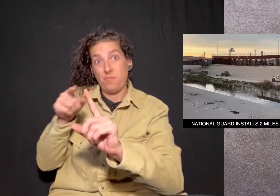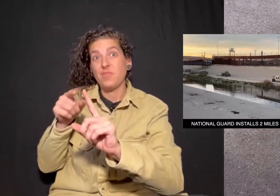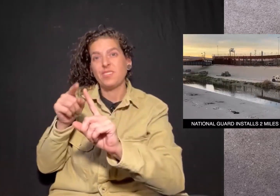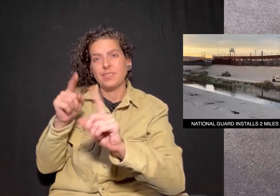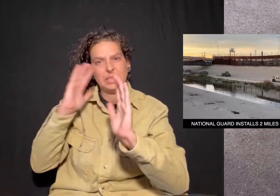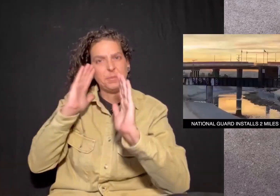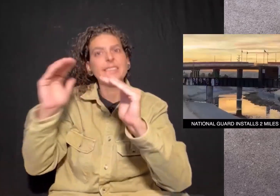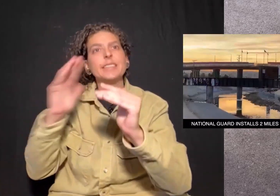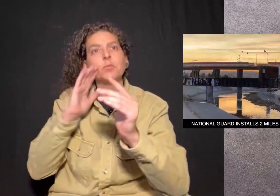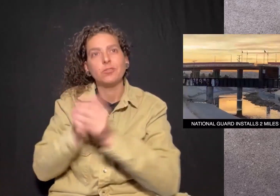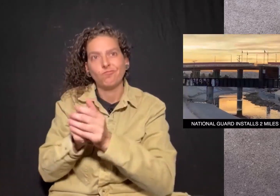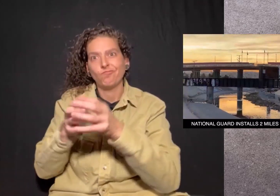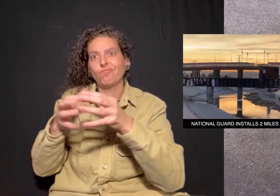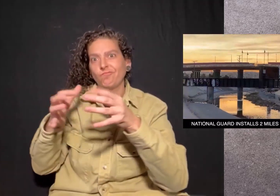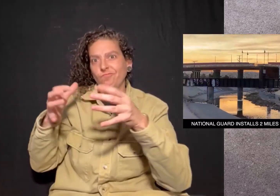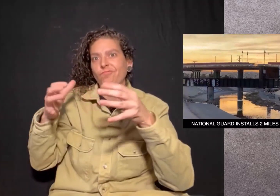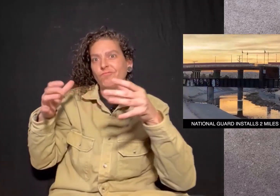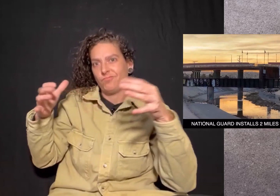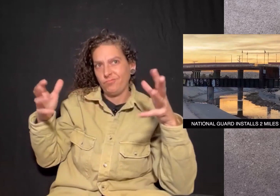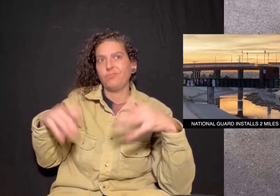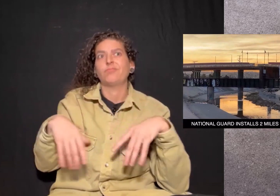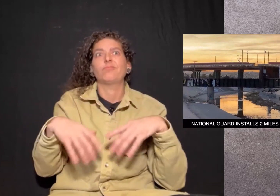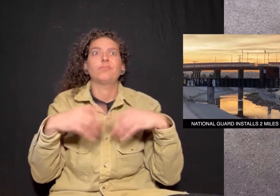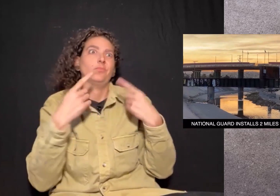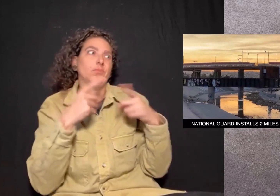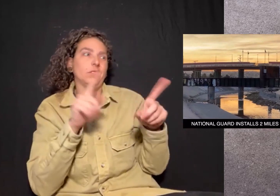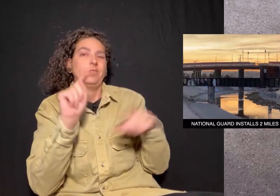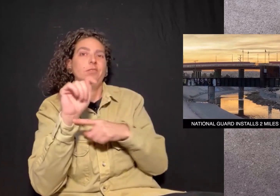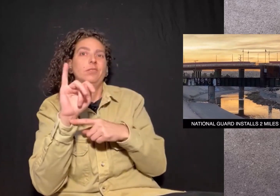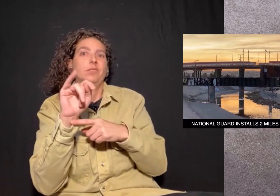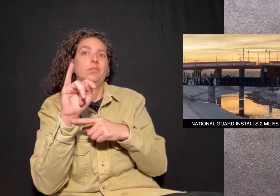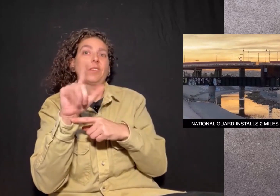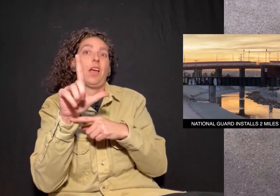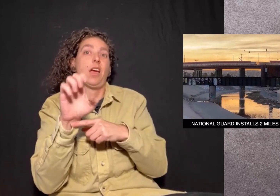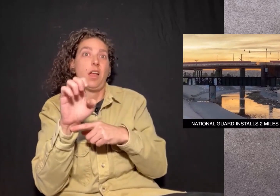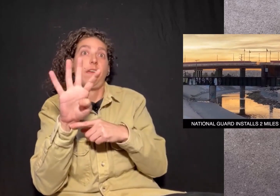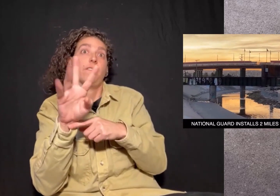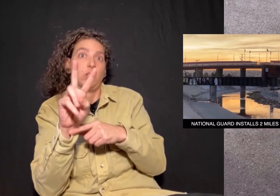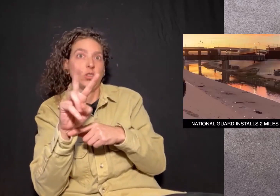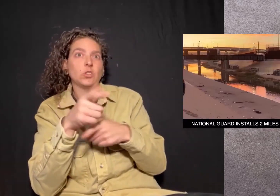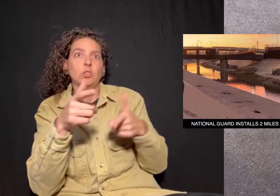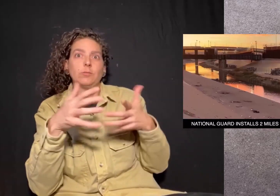That number is only expected to grow as Title 42 remains in legal limbo.